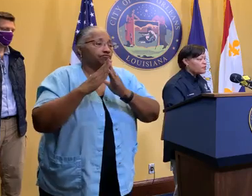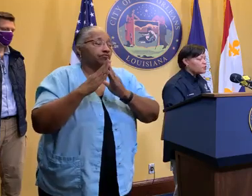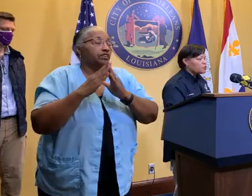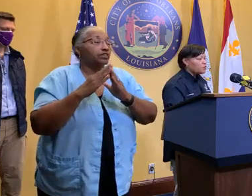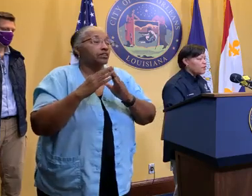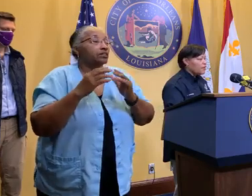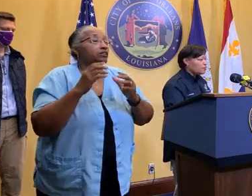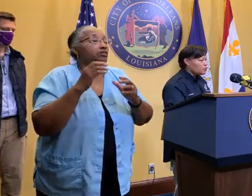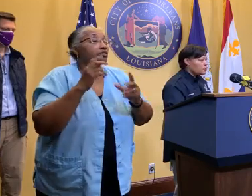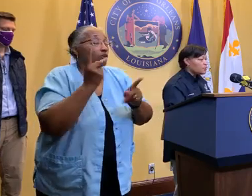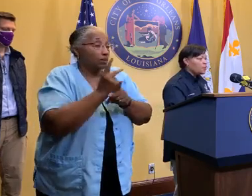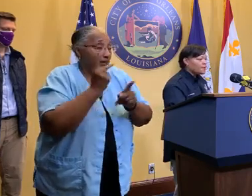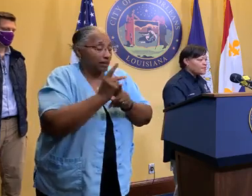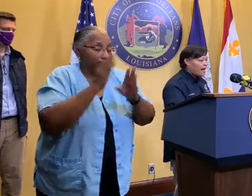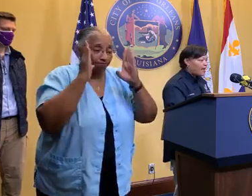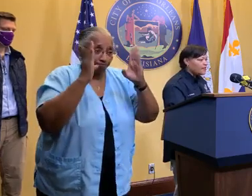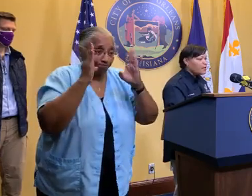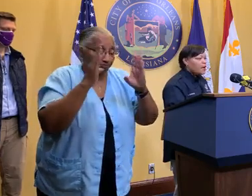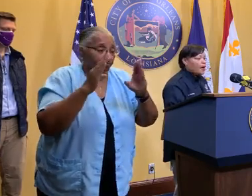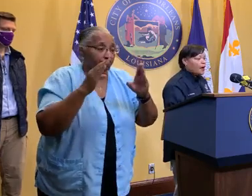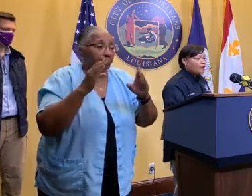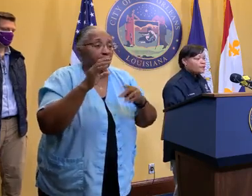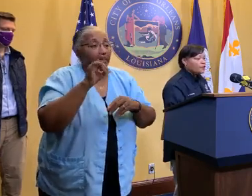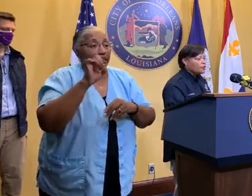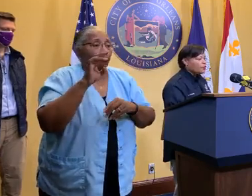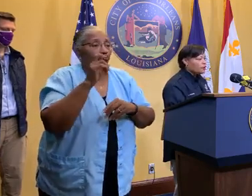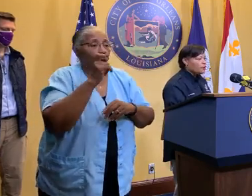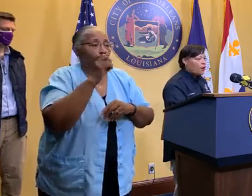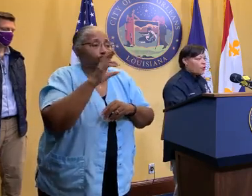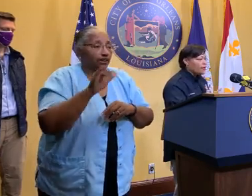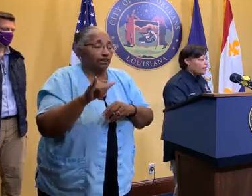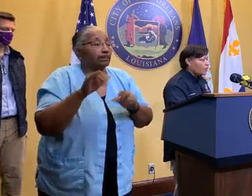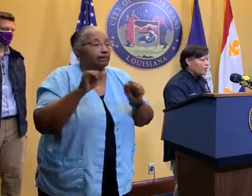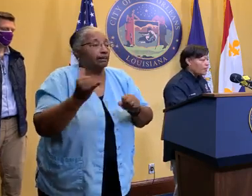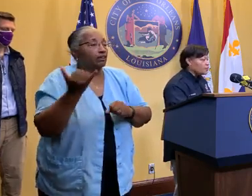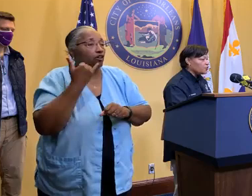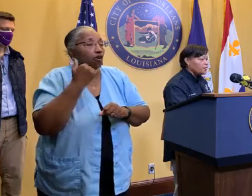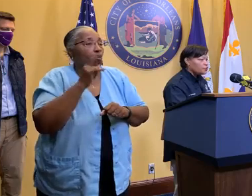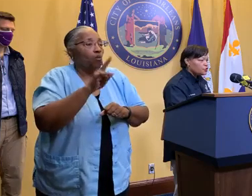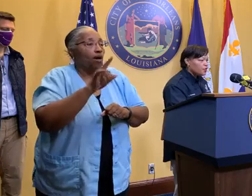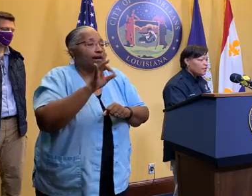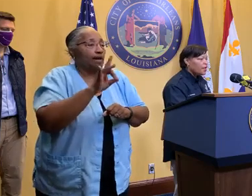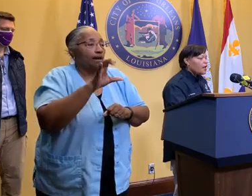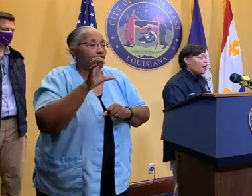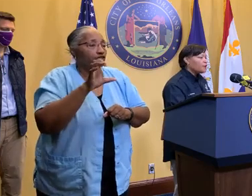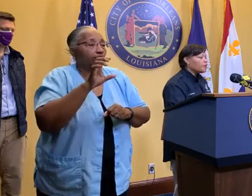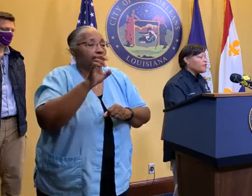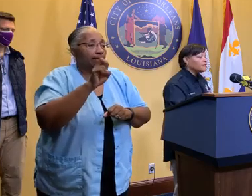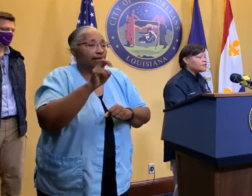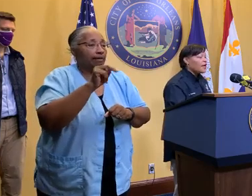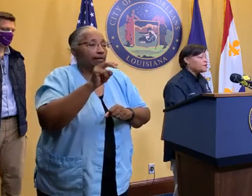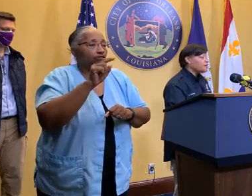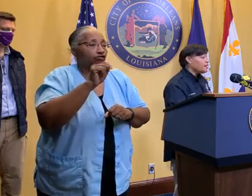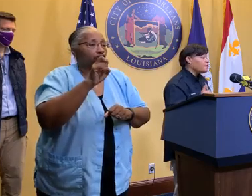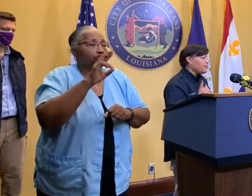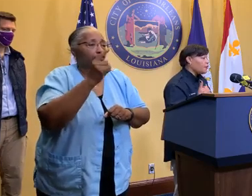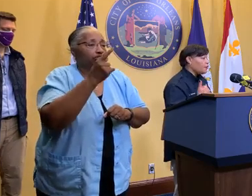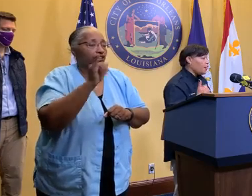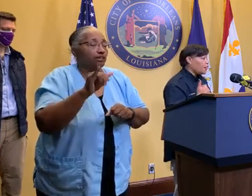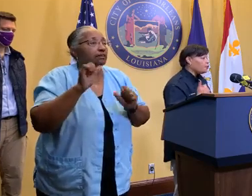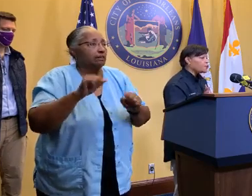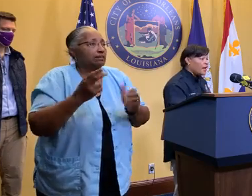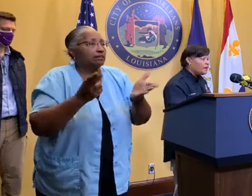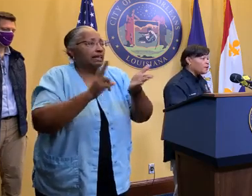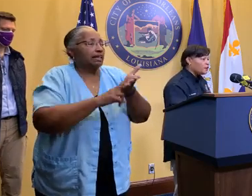as it relates to the Entragy's website. You know, you can call 1-800-ENTRAGY. You can even sign up to get